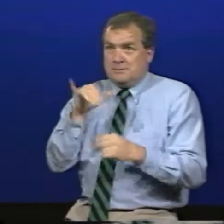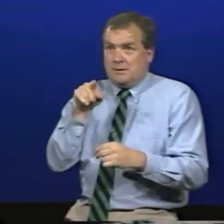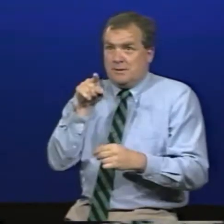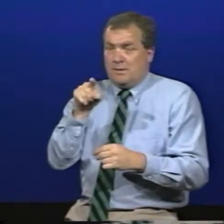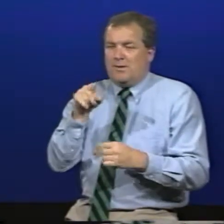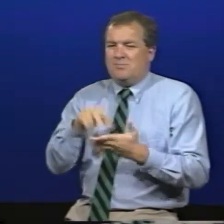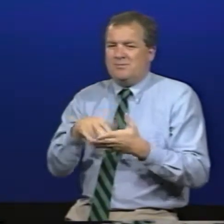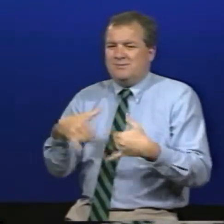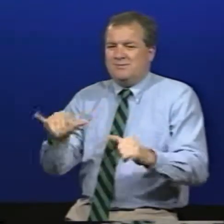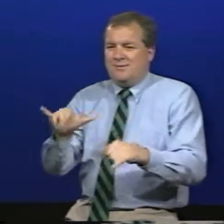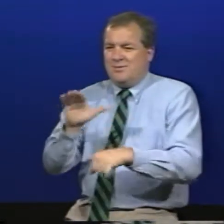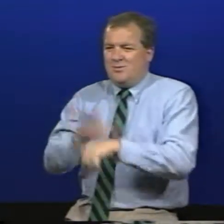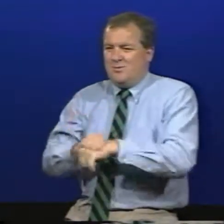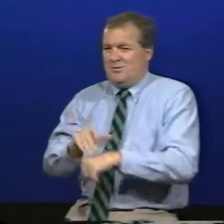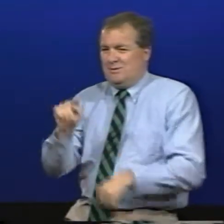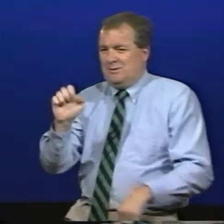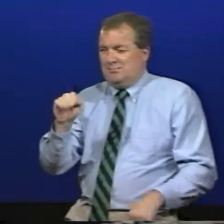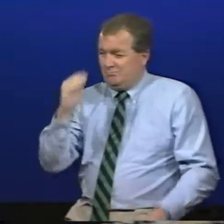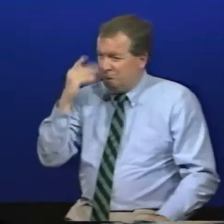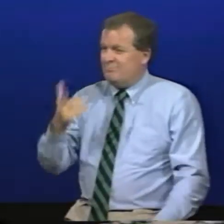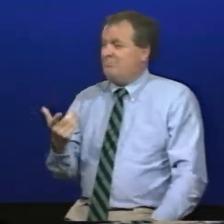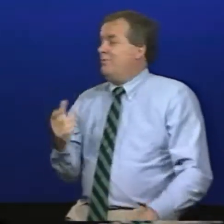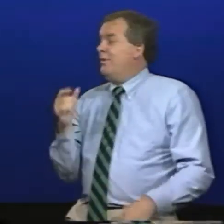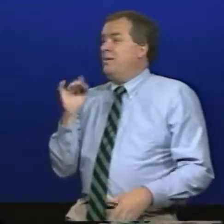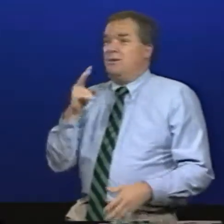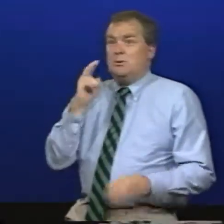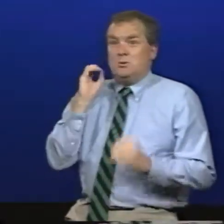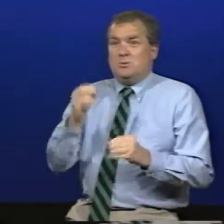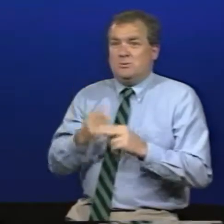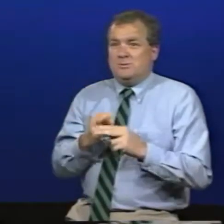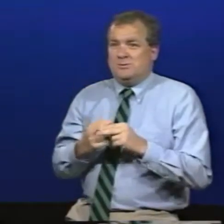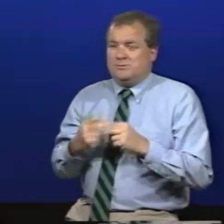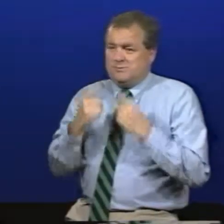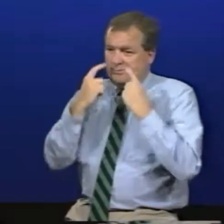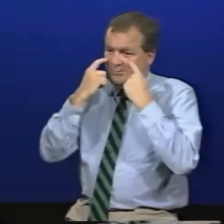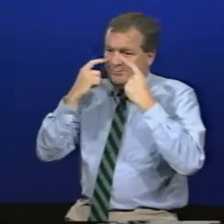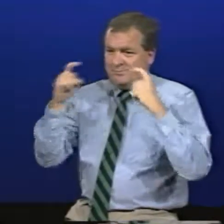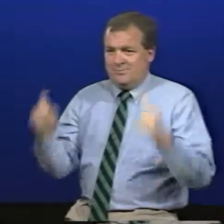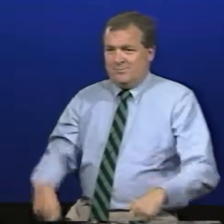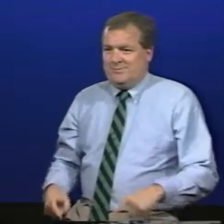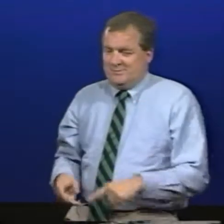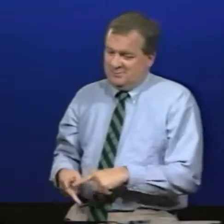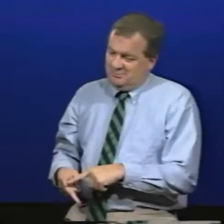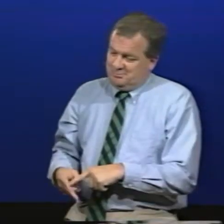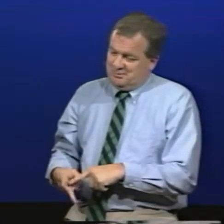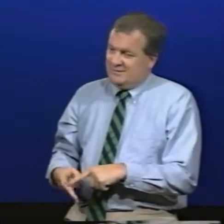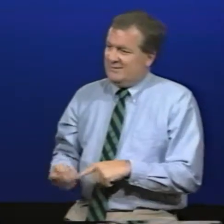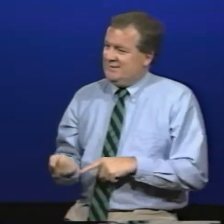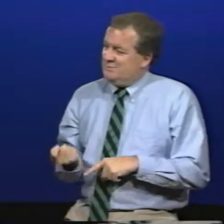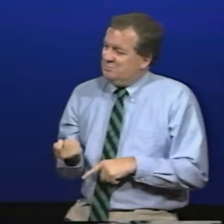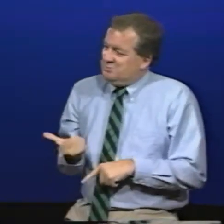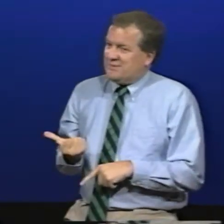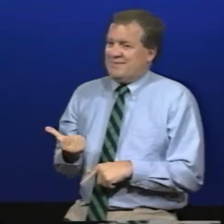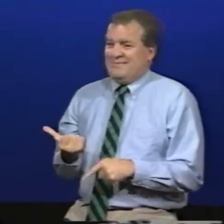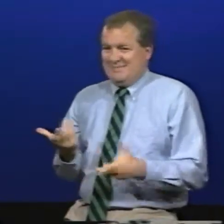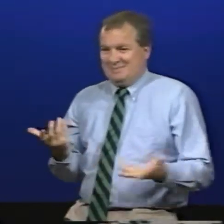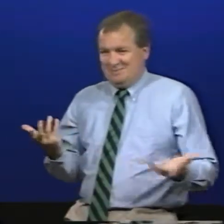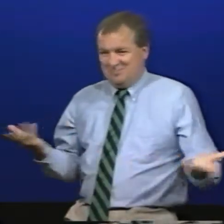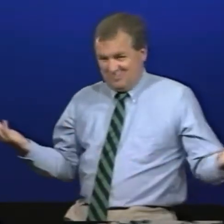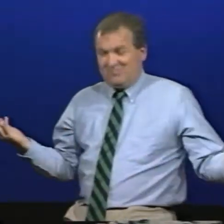say the least and if someone saw that their name was on it then they knew that they had made the team if however they didn't see their name that meant that they had been cut and usually